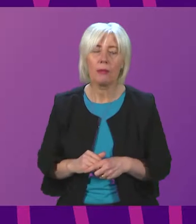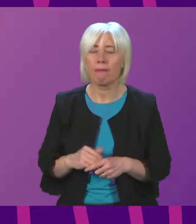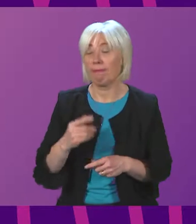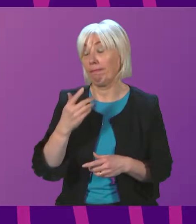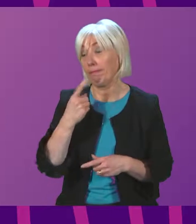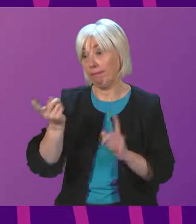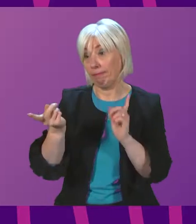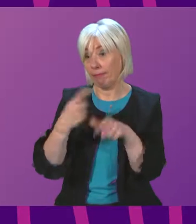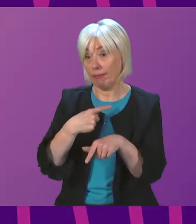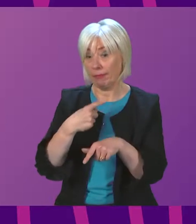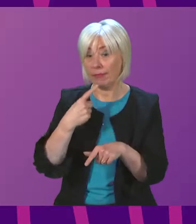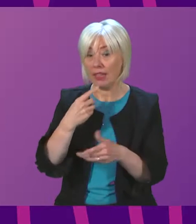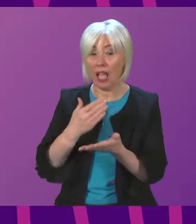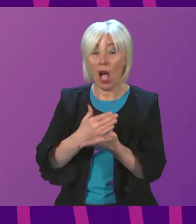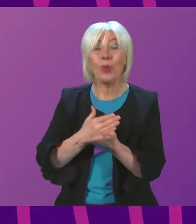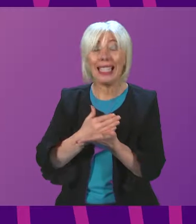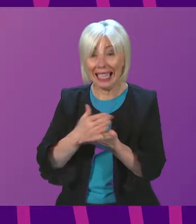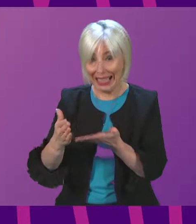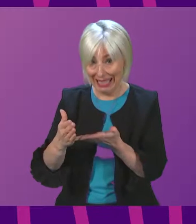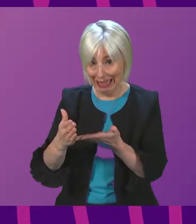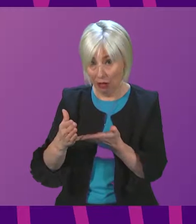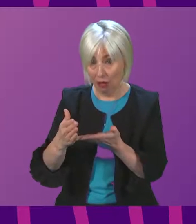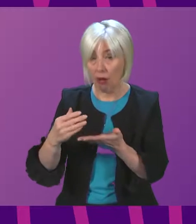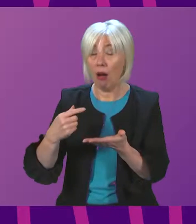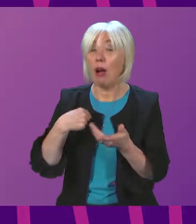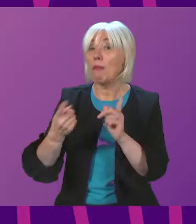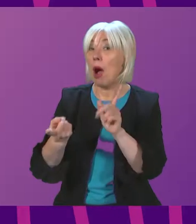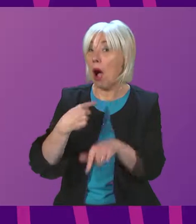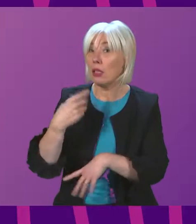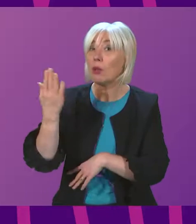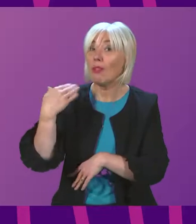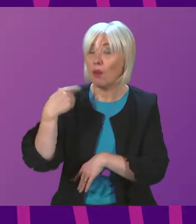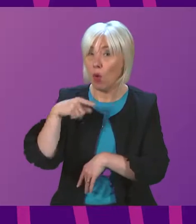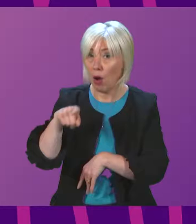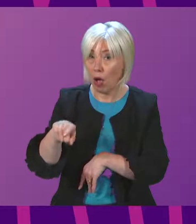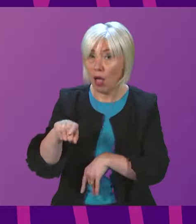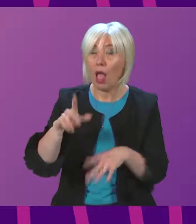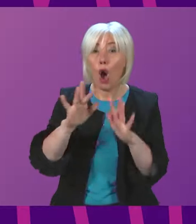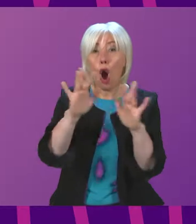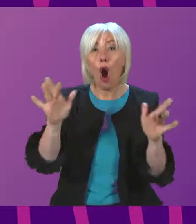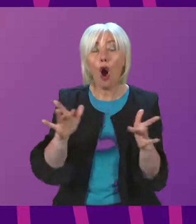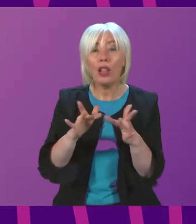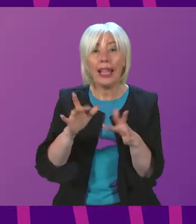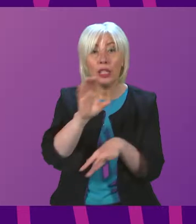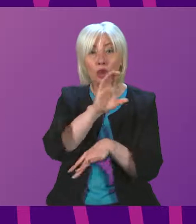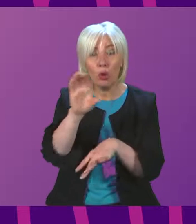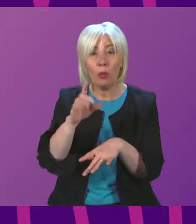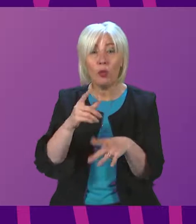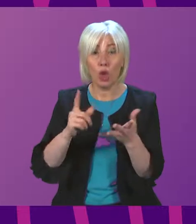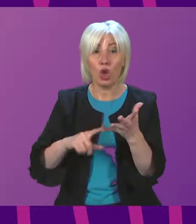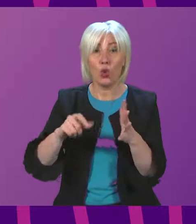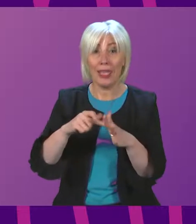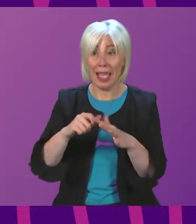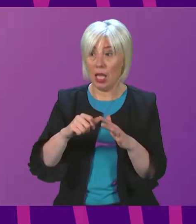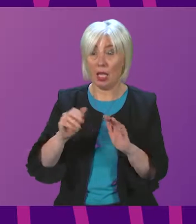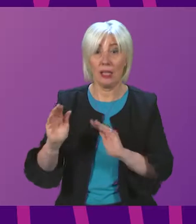to Jeremy Balfour, I was clear when I said in my answer previously that in terms of online retailers with UK supply